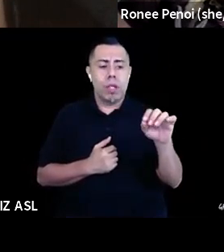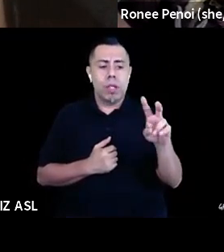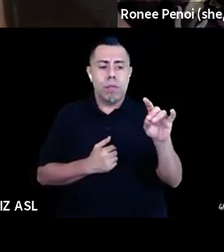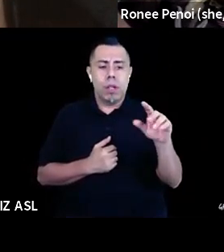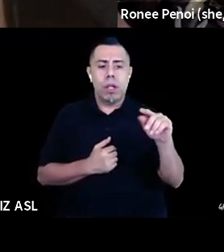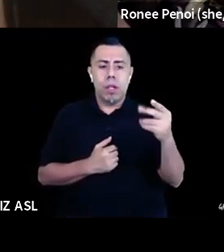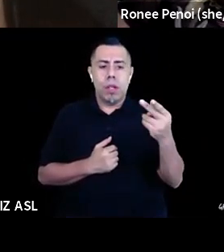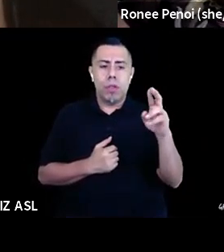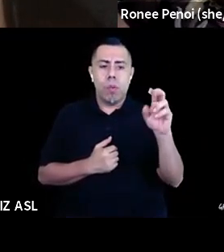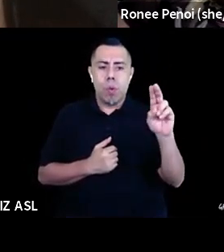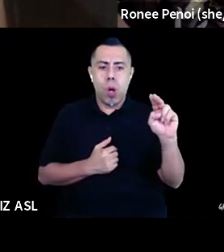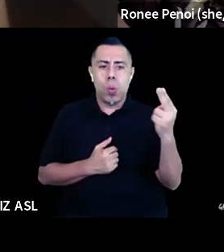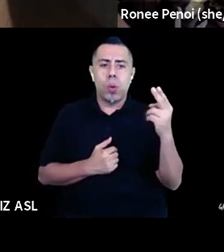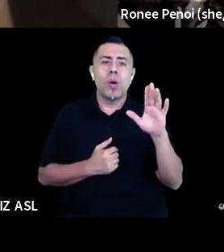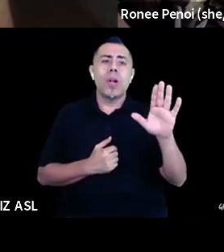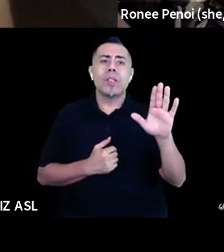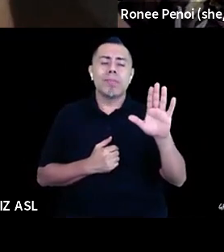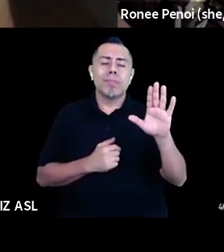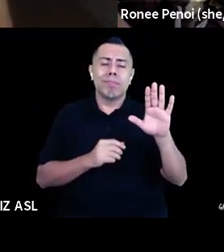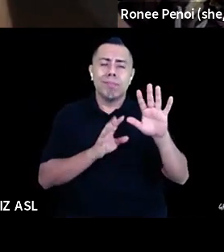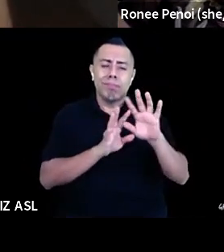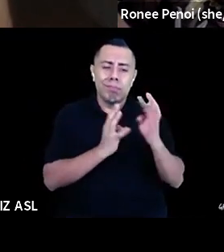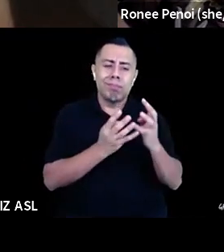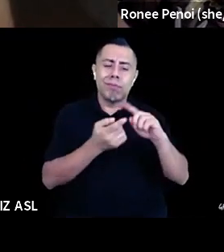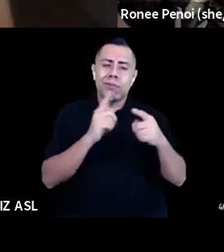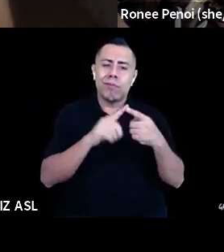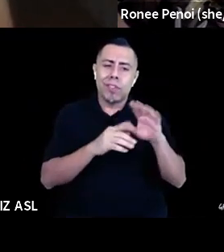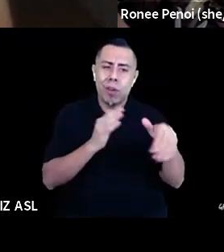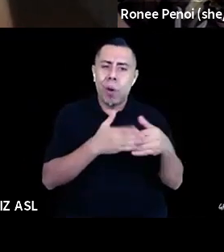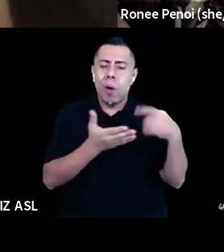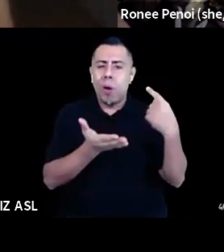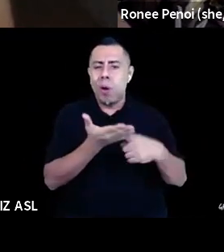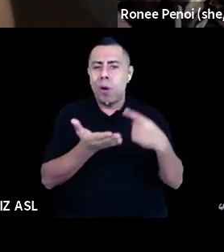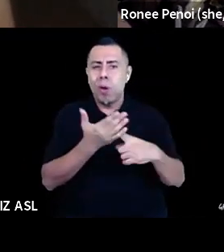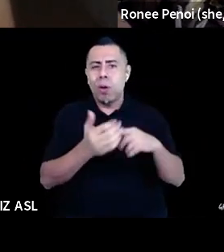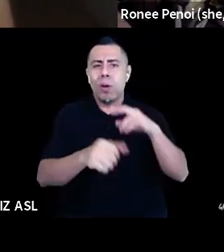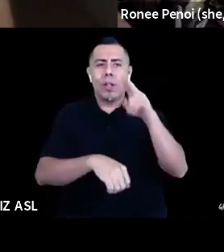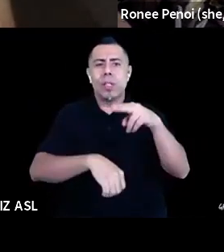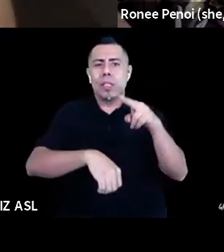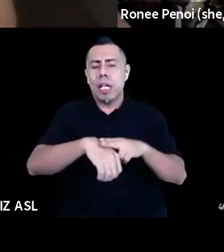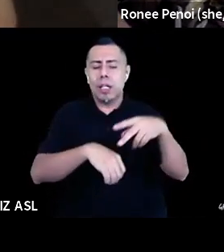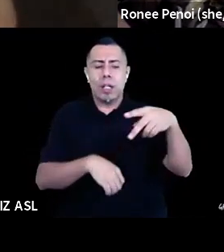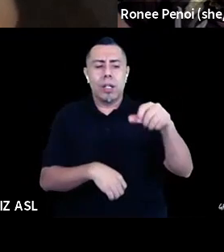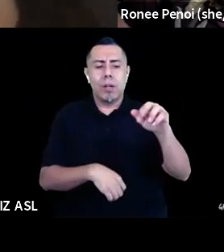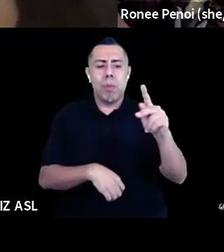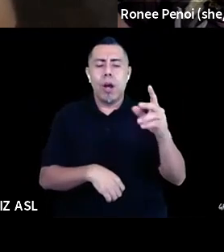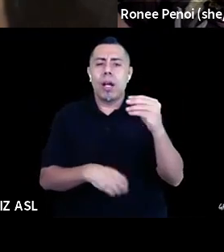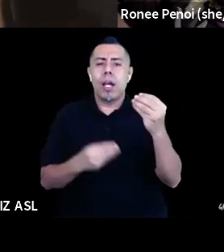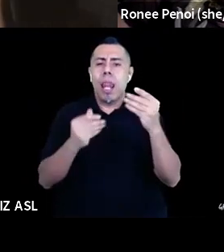his friends sort of talking about like the national parks be, and, and the, the landscapes of the United States being in